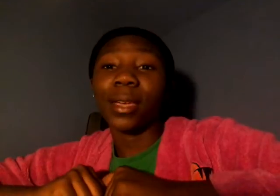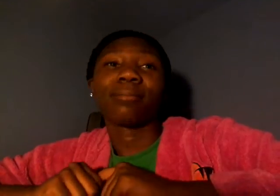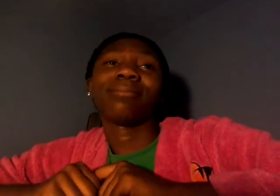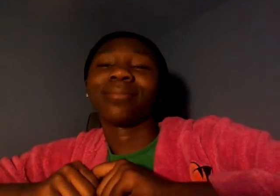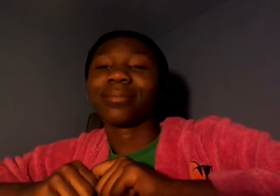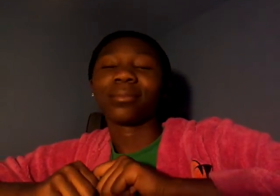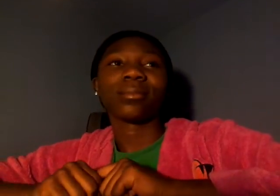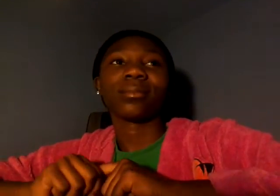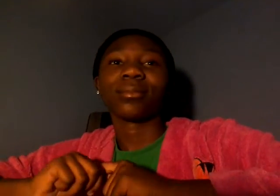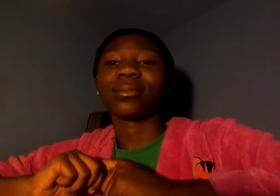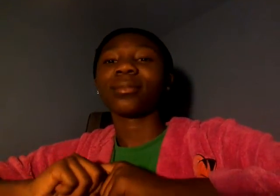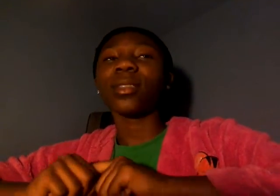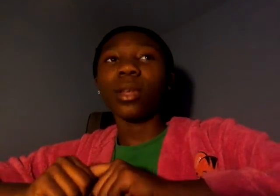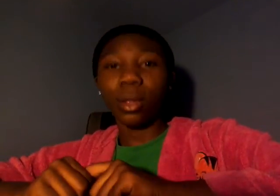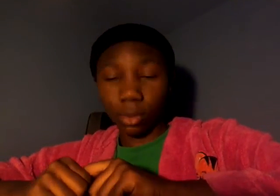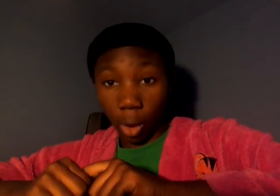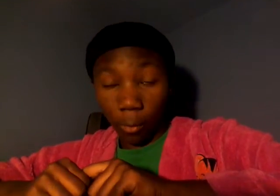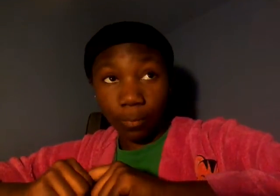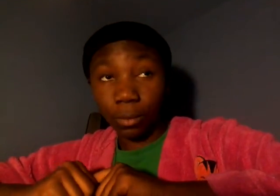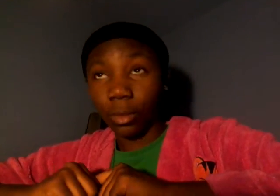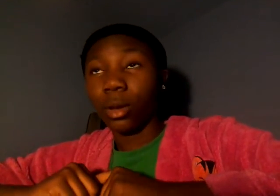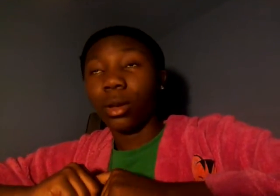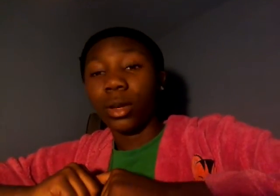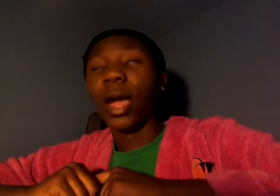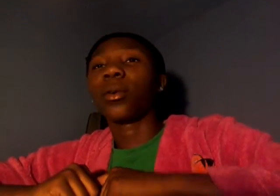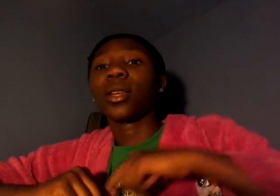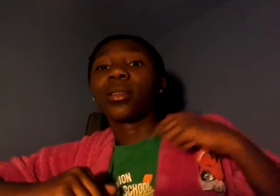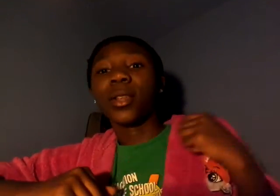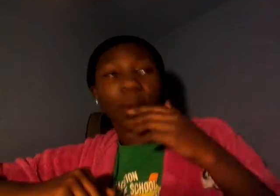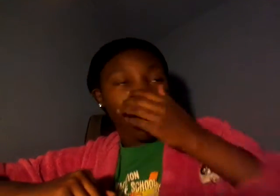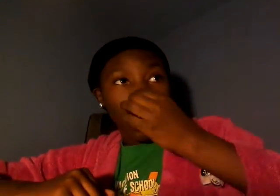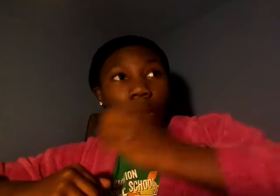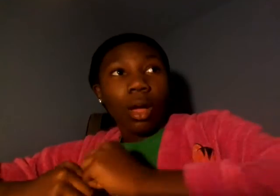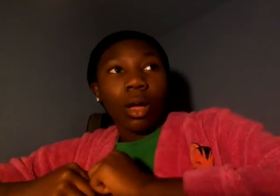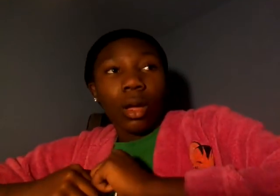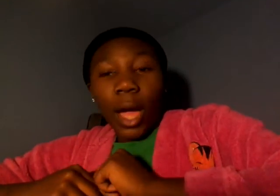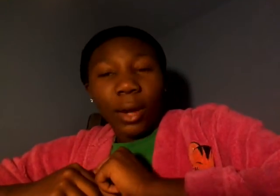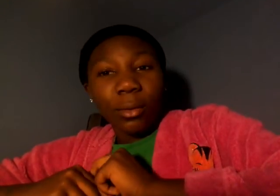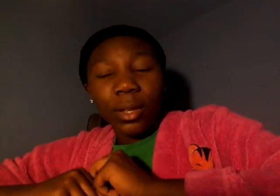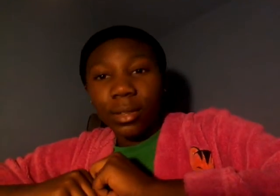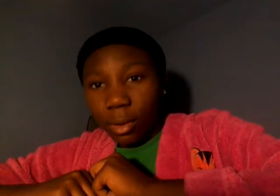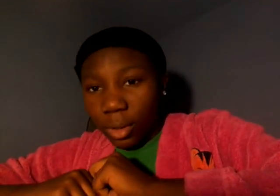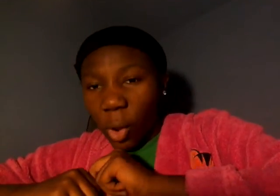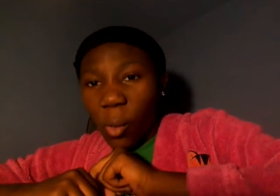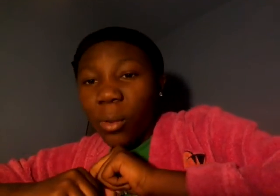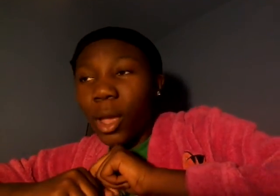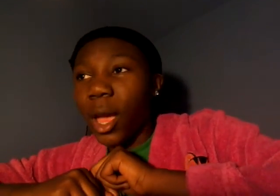so now we're going to get into my channel i don't necessarily know how